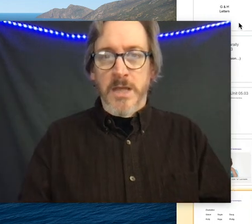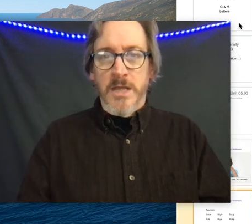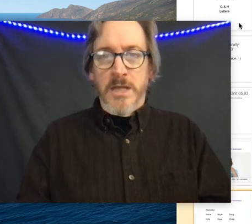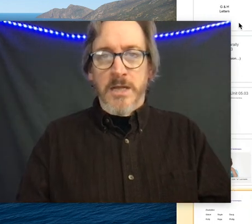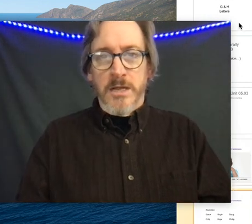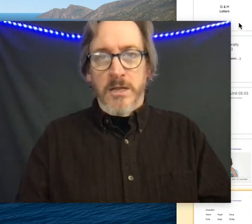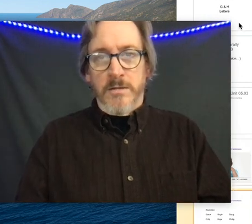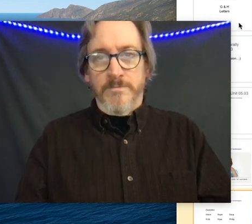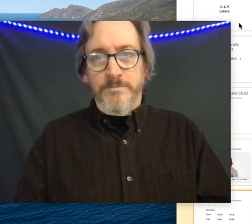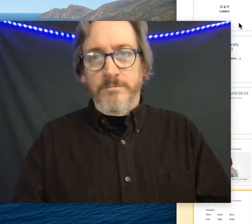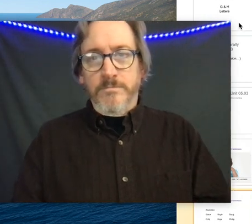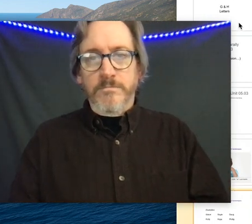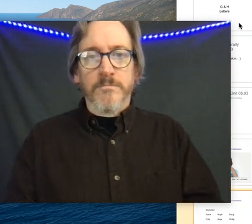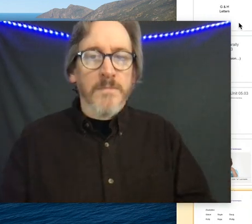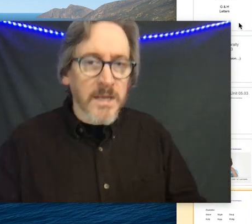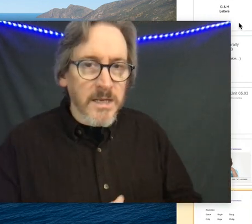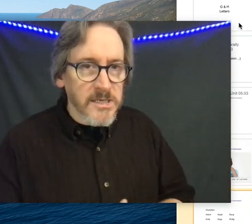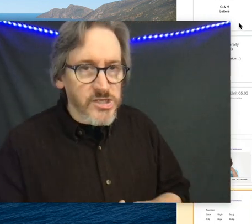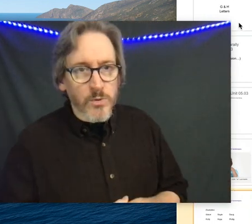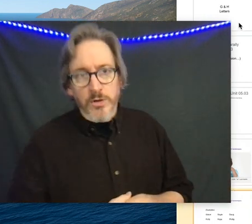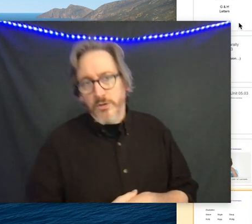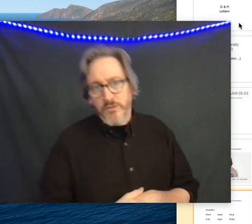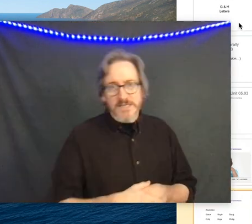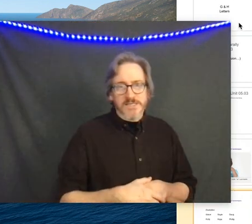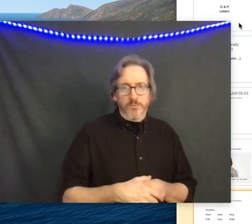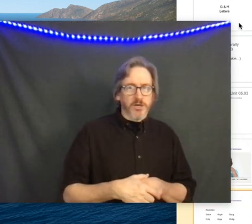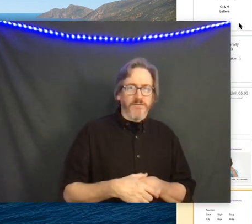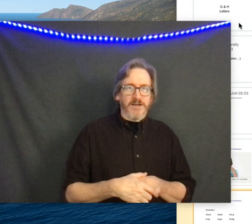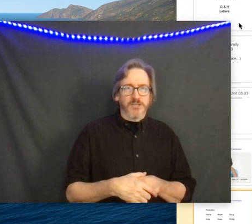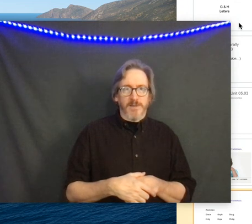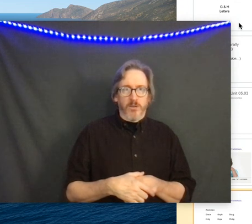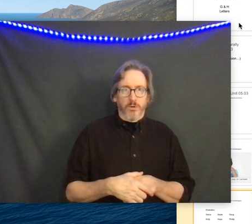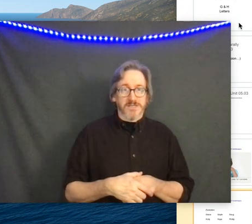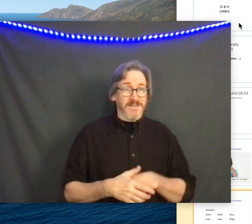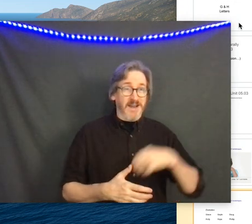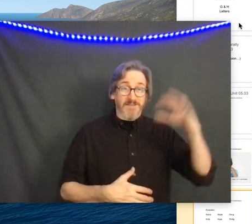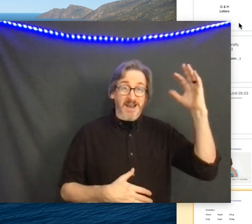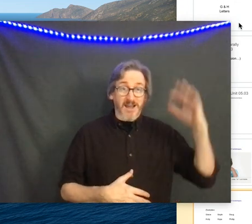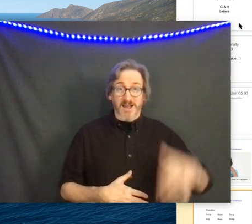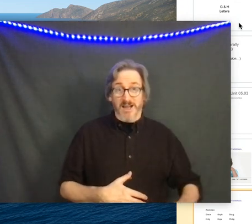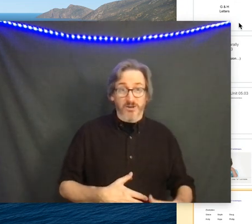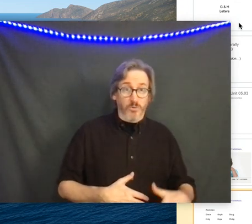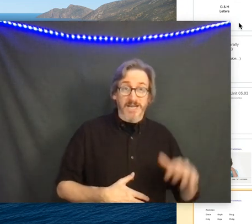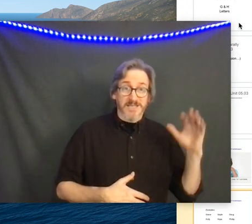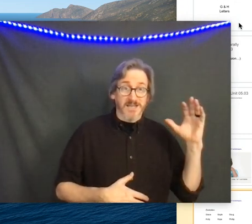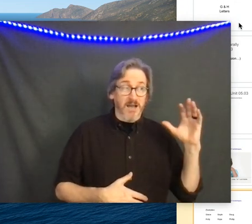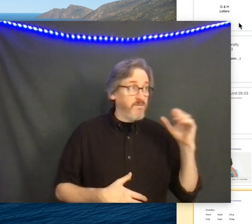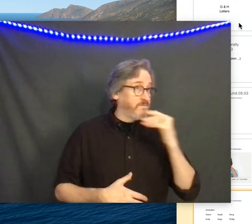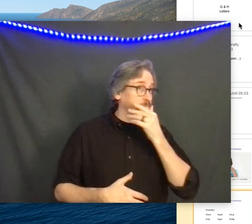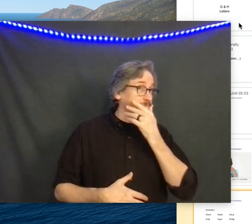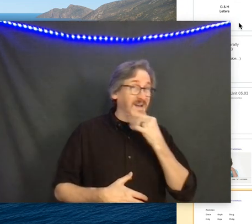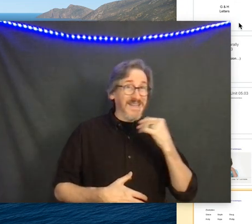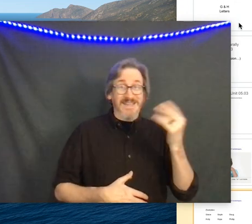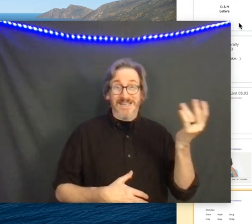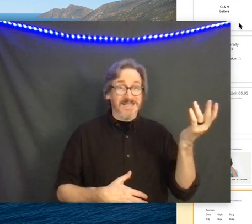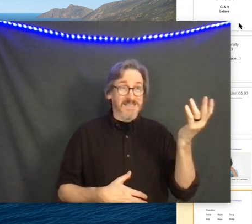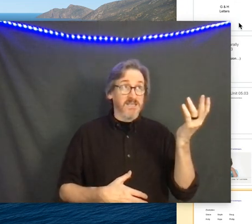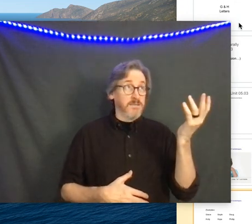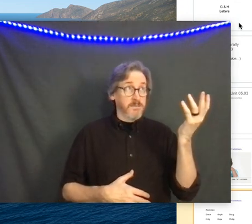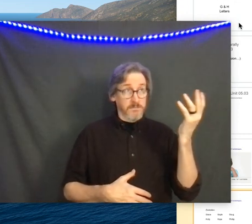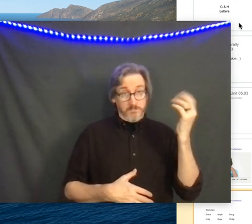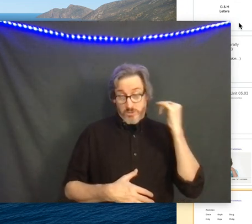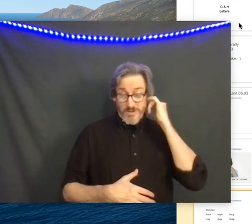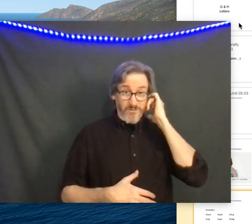so these we're going to fingerspell words and then i've got a grid of i think